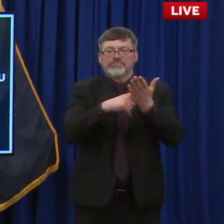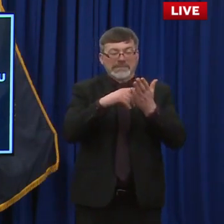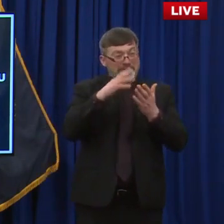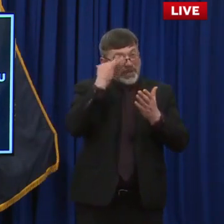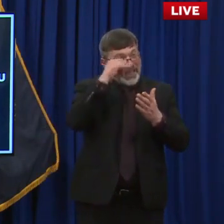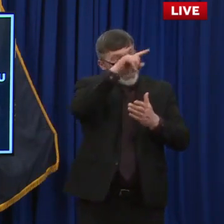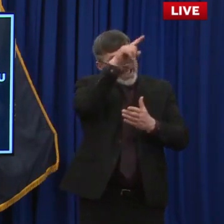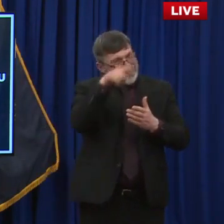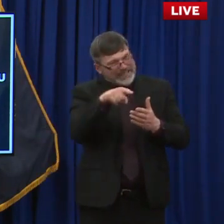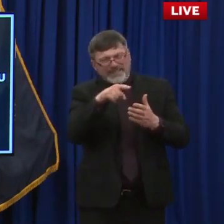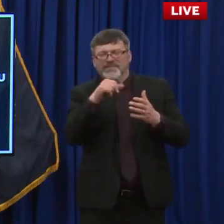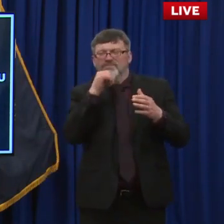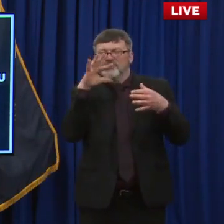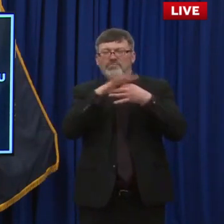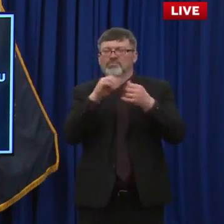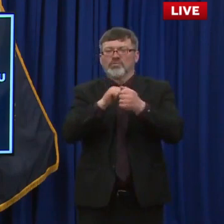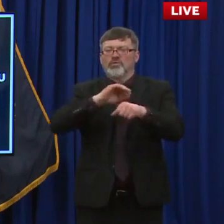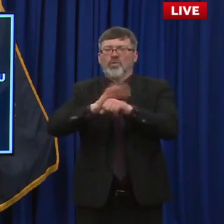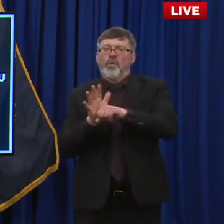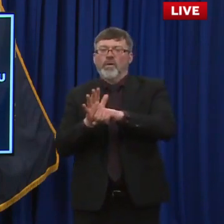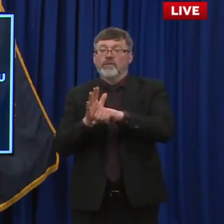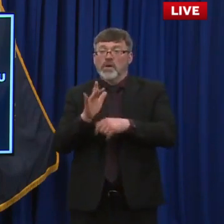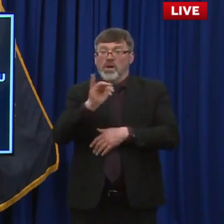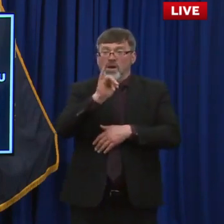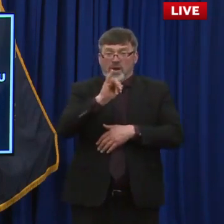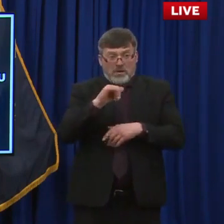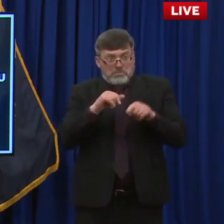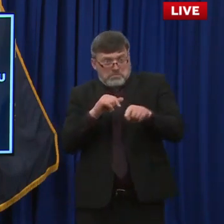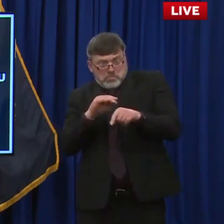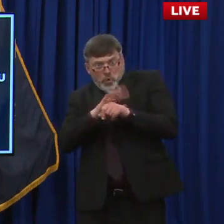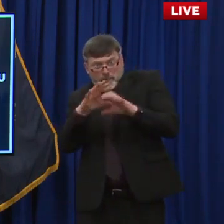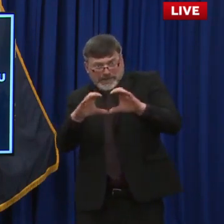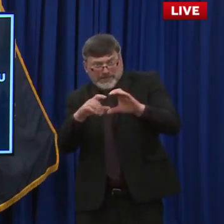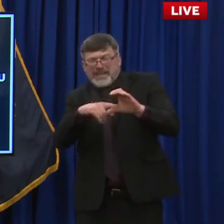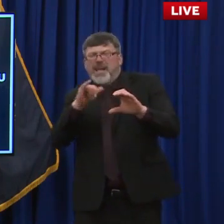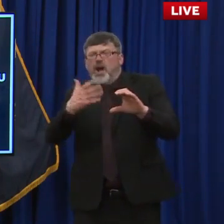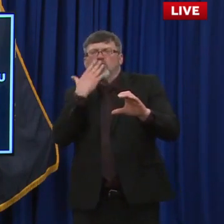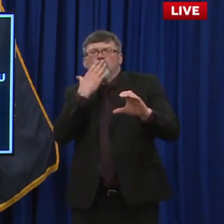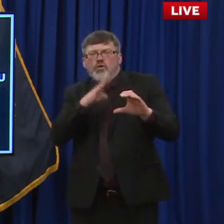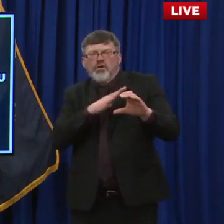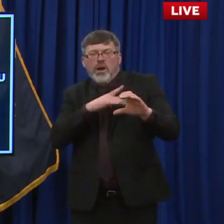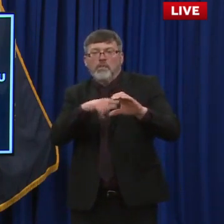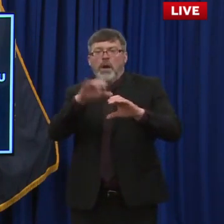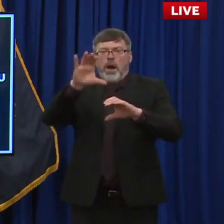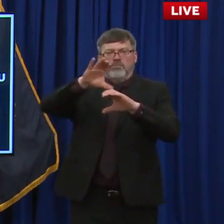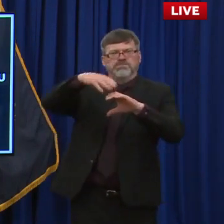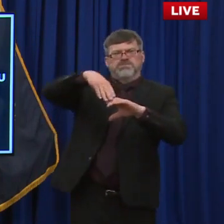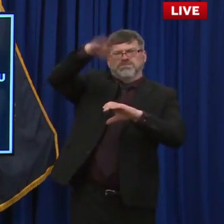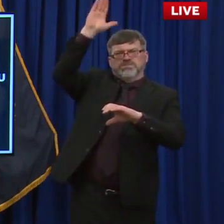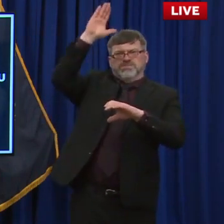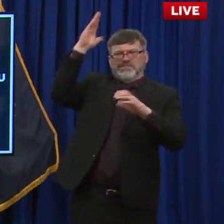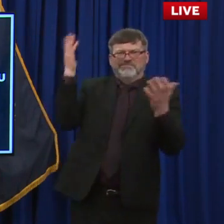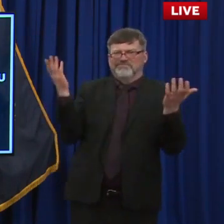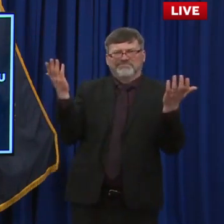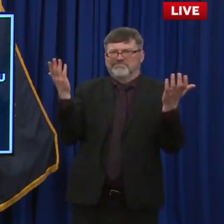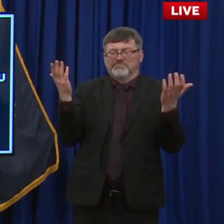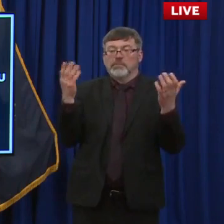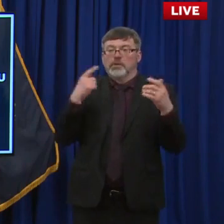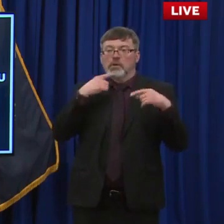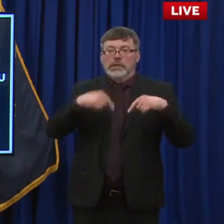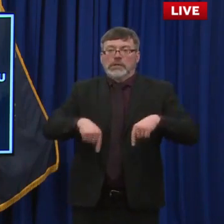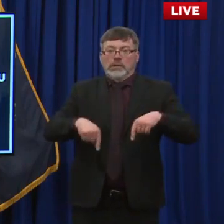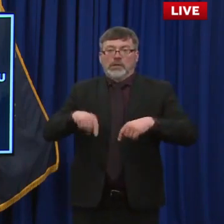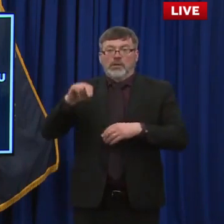I think there's a lot of financial opportunity, but at the end of the day, there's no doubt. The math very clearly shows New Hampshire citizens are putting extra money in